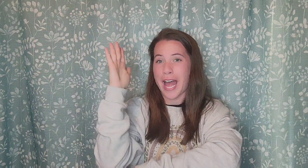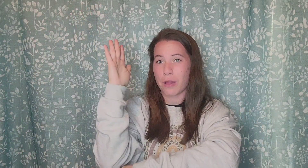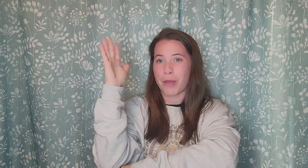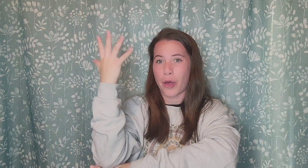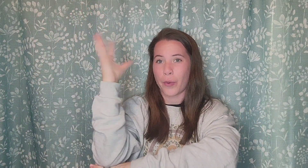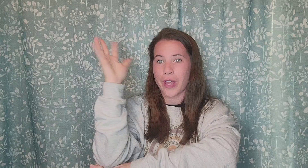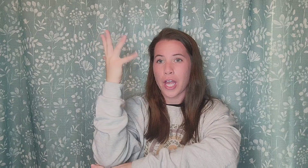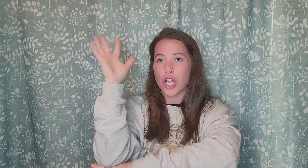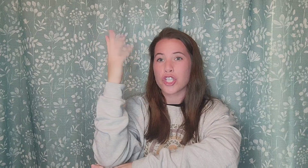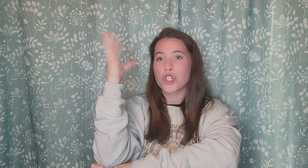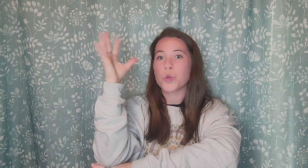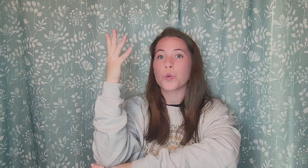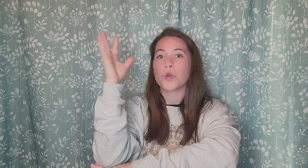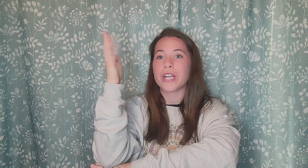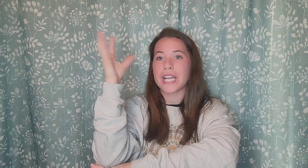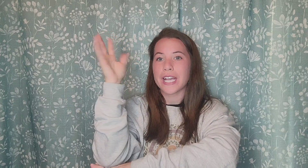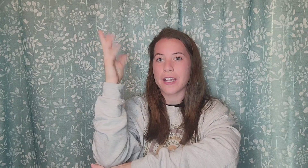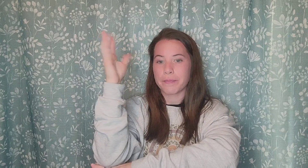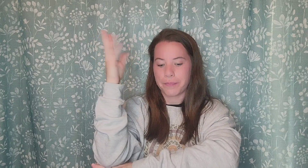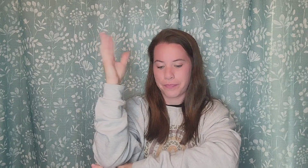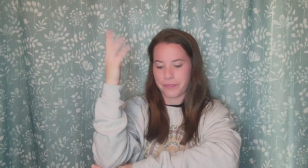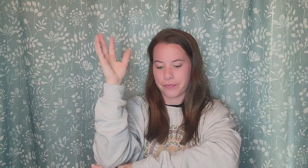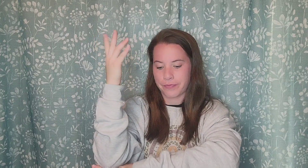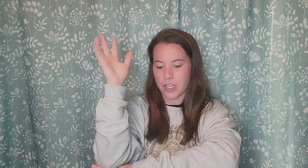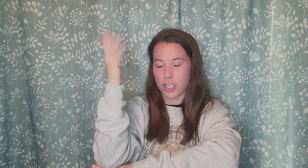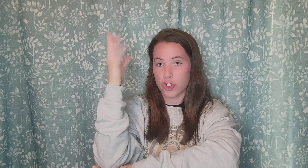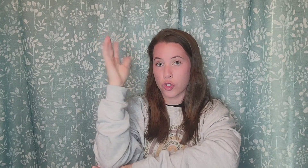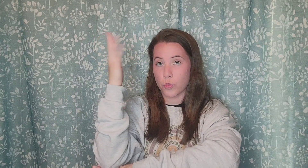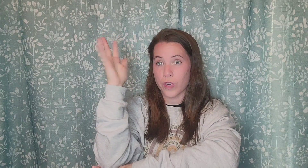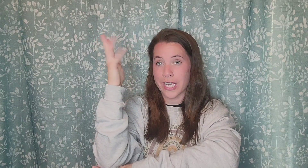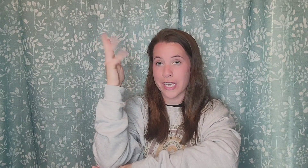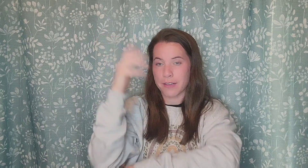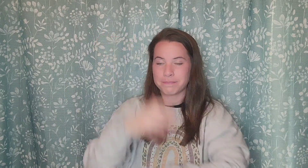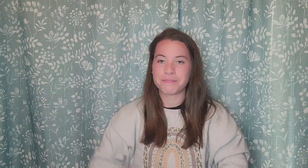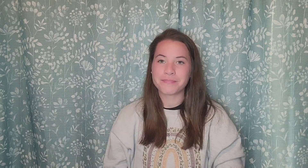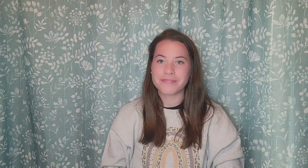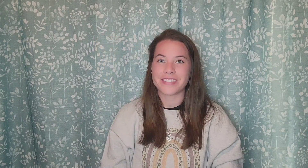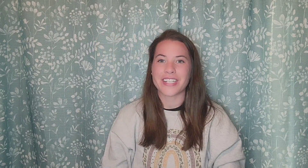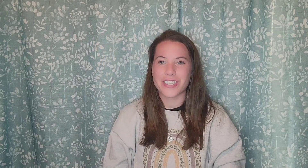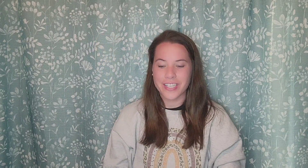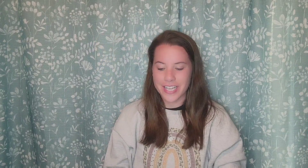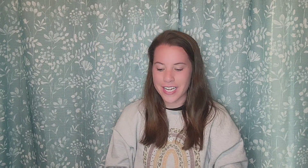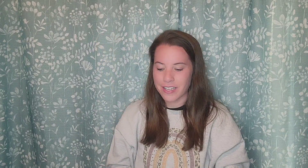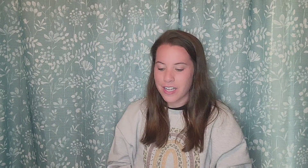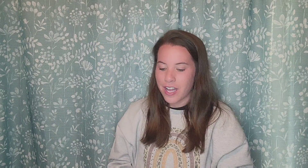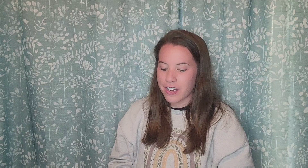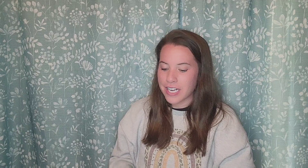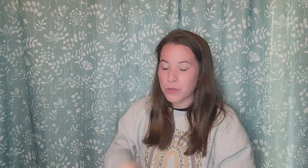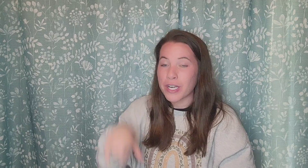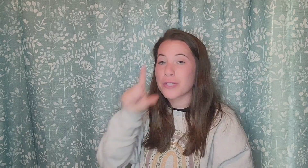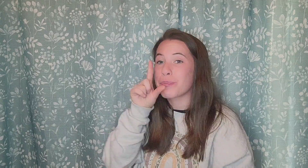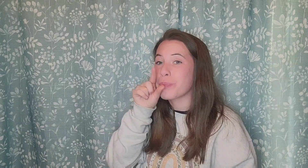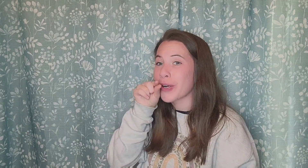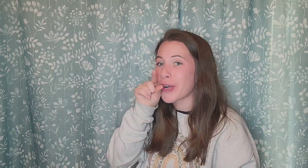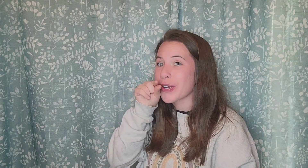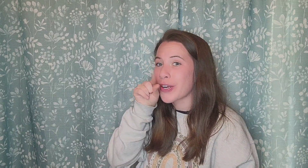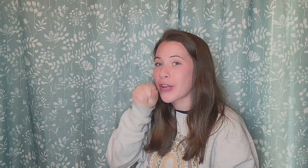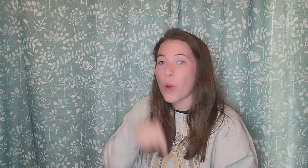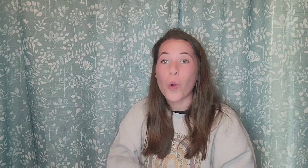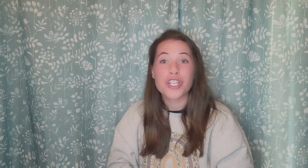elbow. Tree. Tree. Very good. Our next one is bird. Or